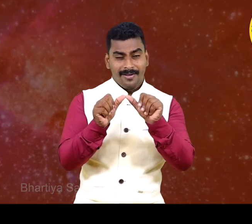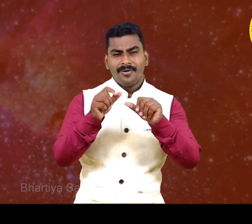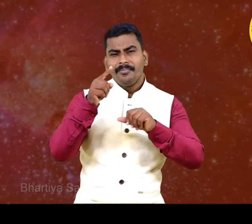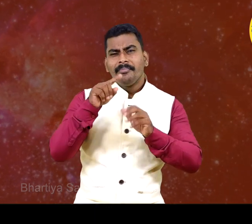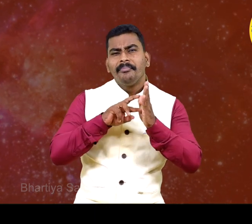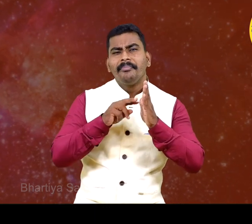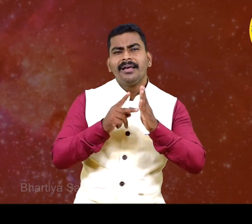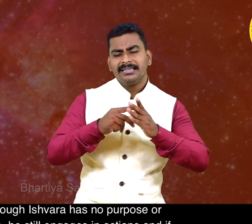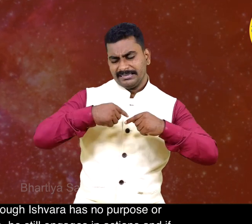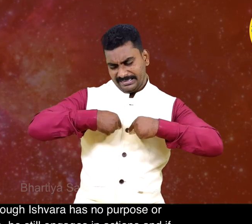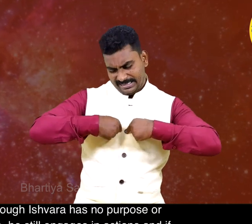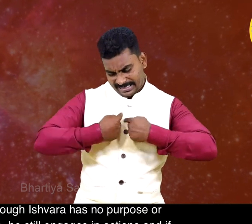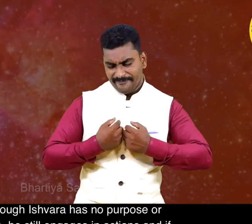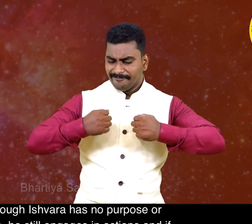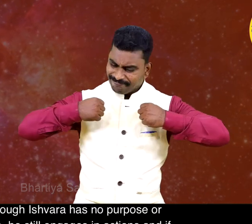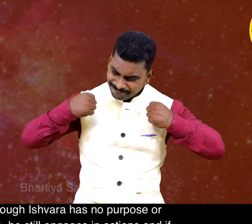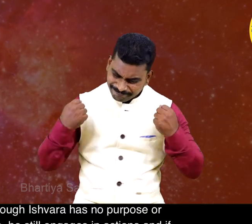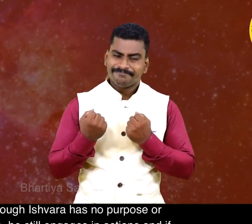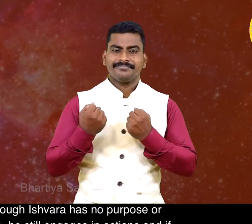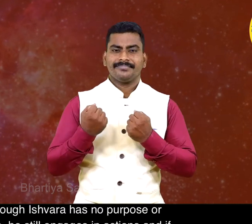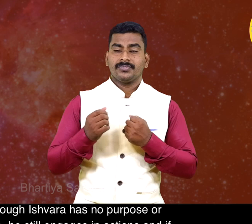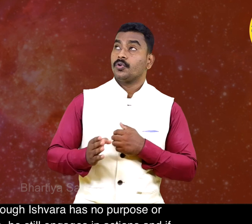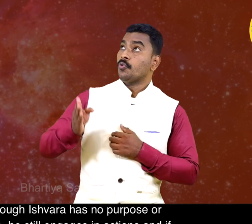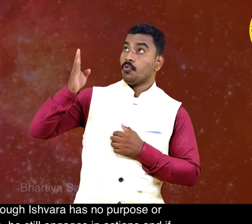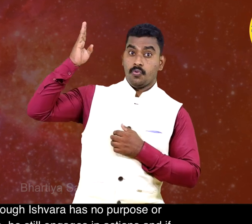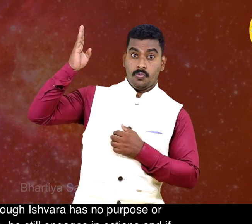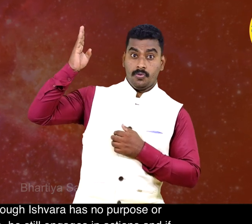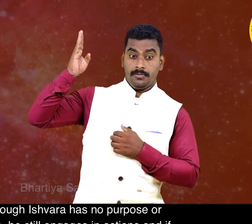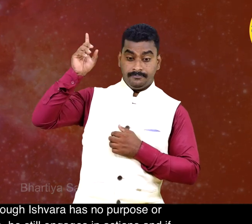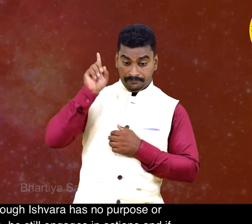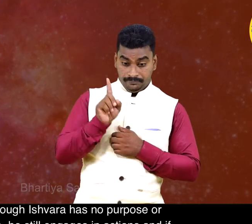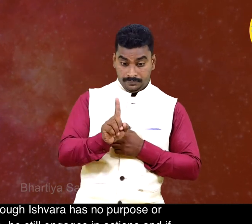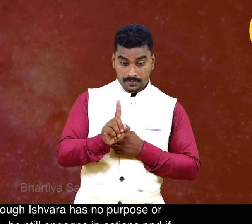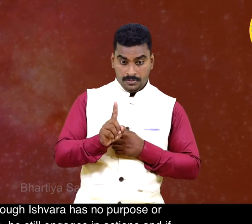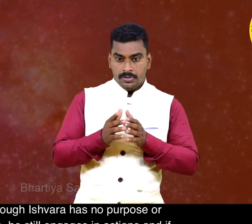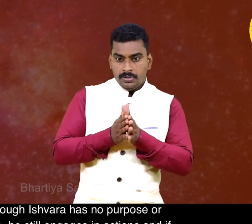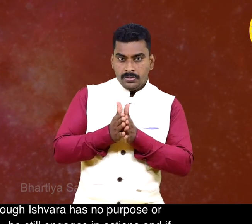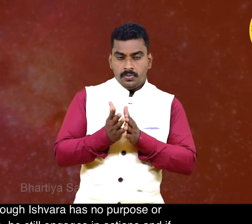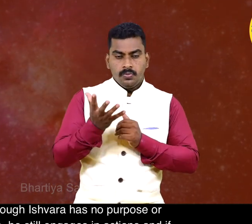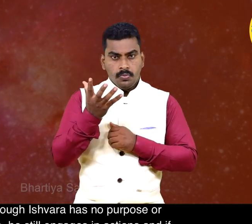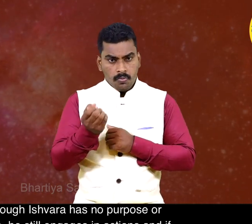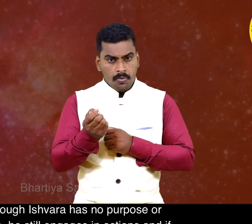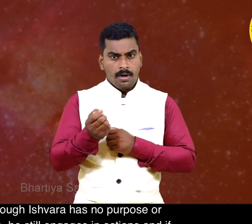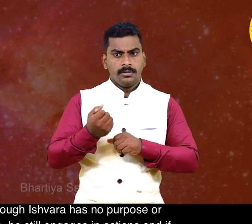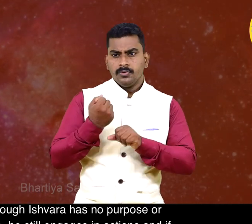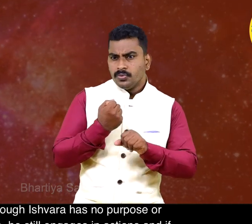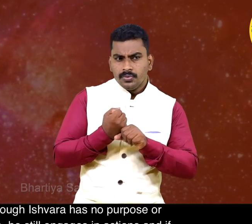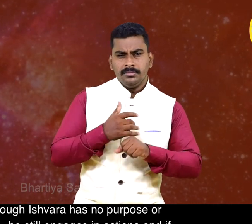Although Ishwara has no purpose or desire, He still engages in actions